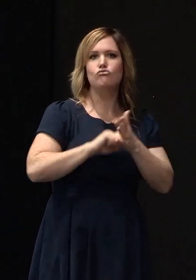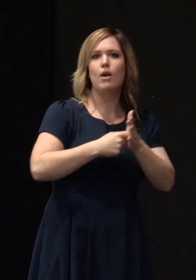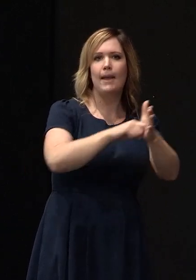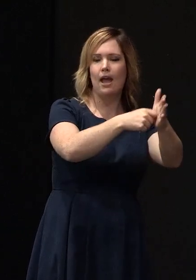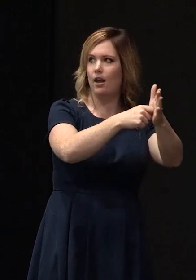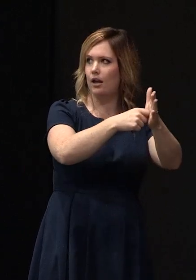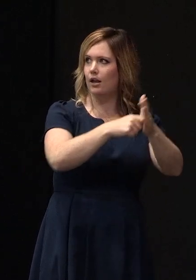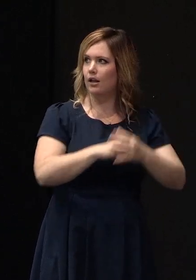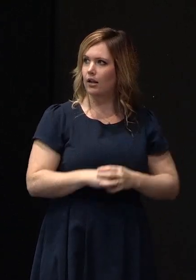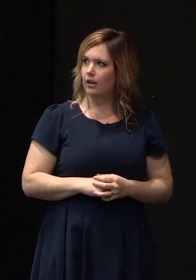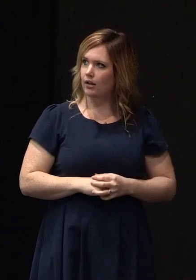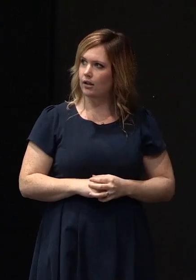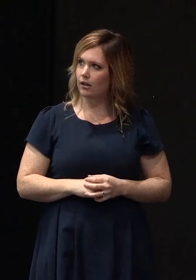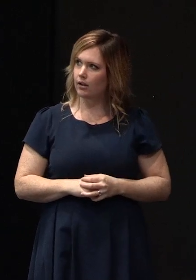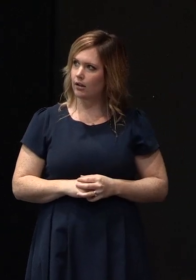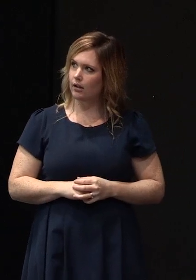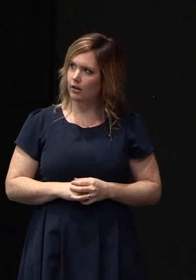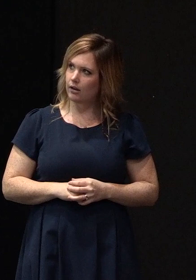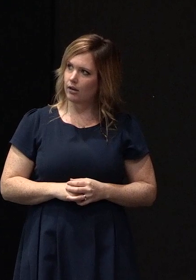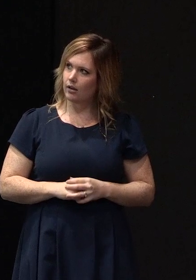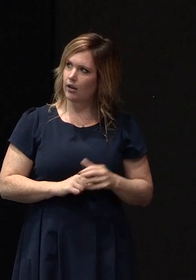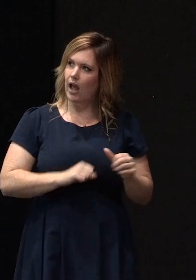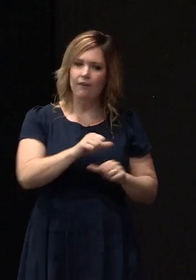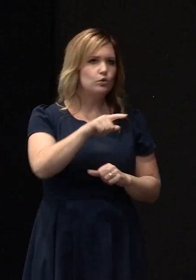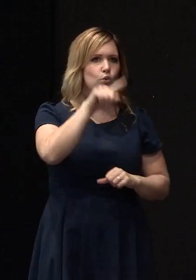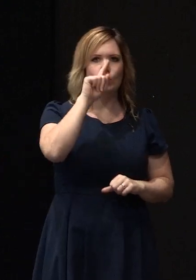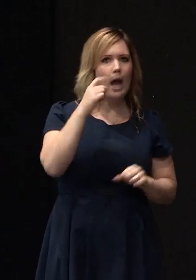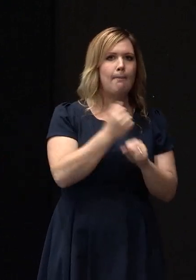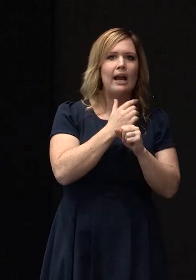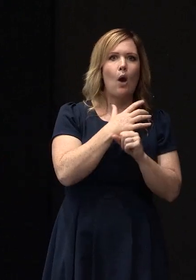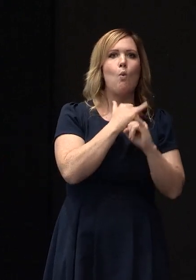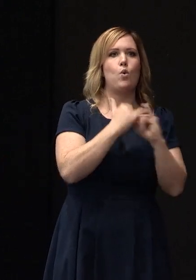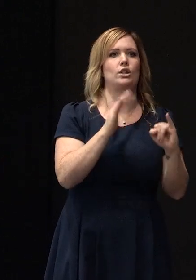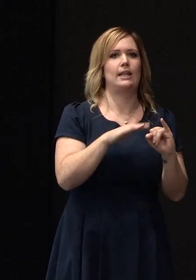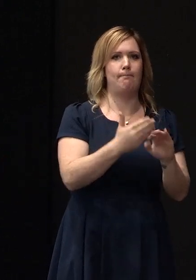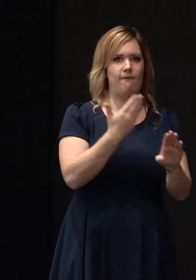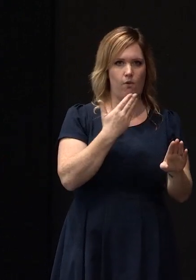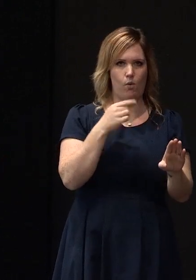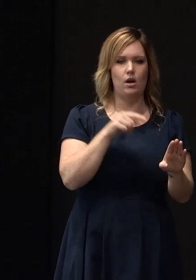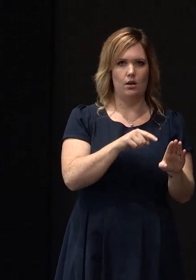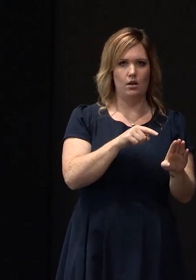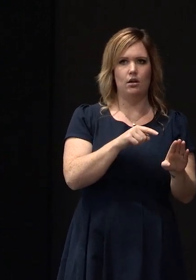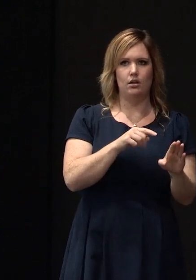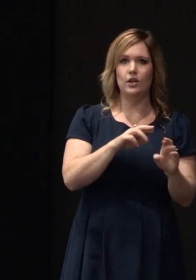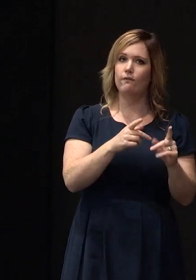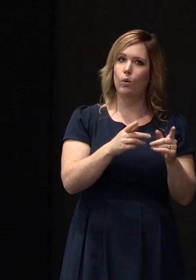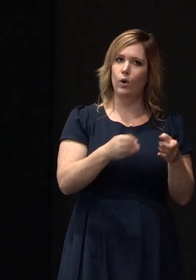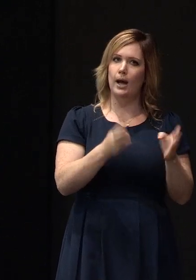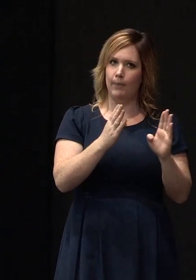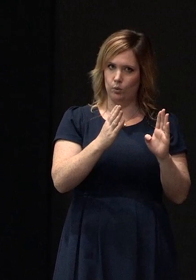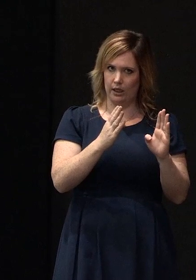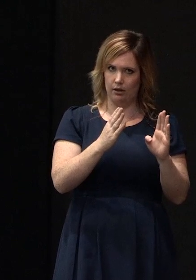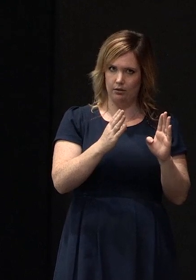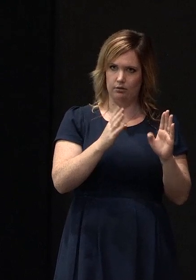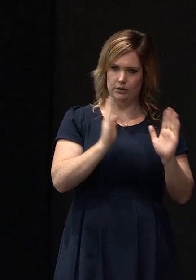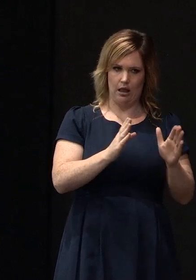after the alteration has taken place you can't make it worse than it was before so for a building on its entirety